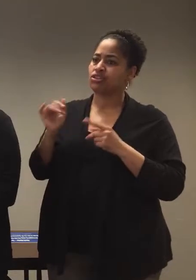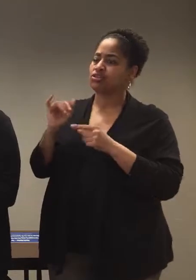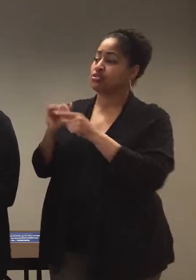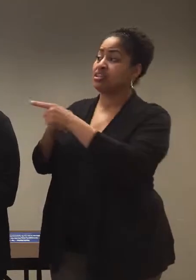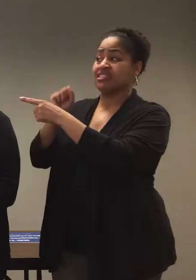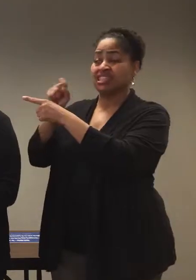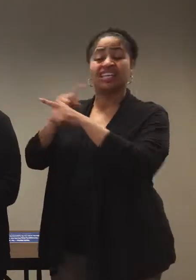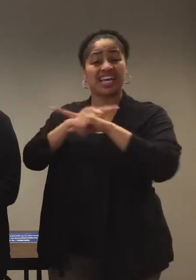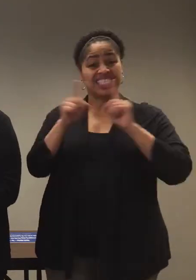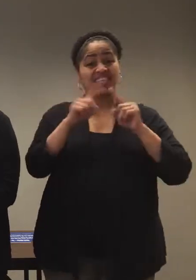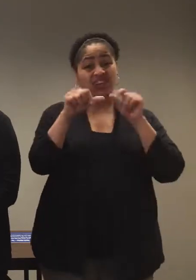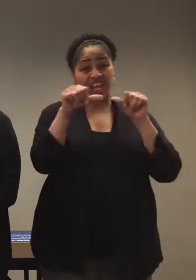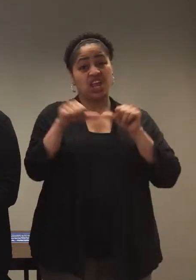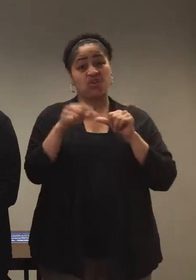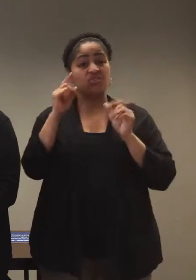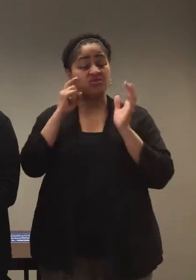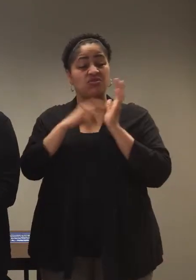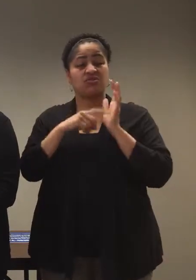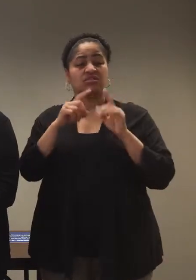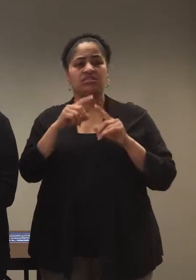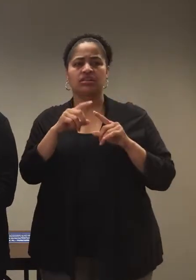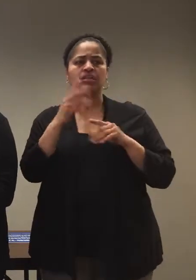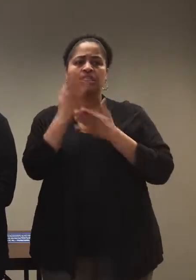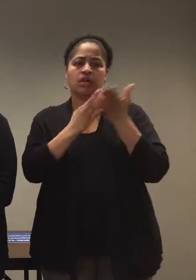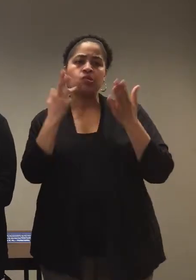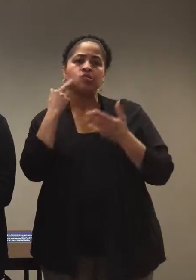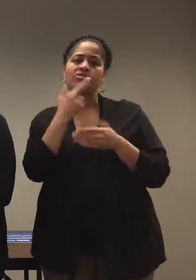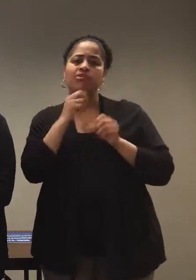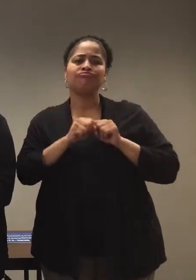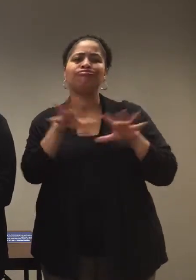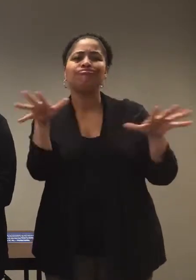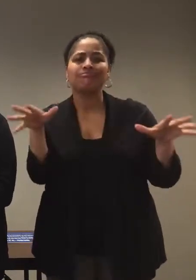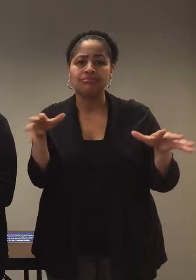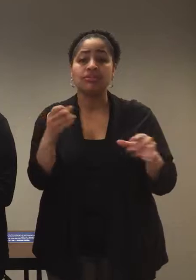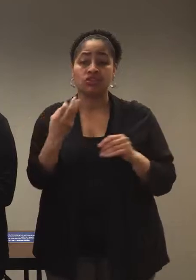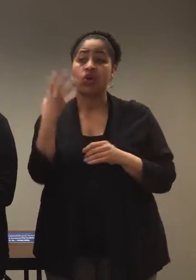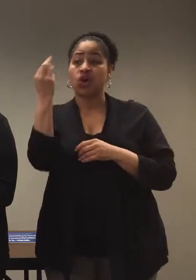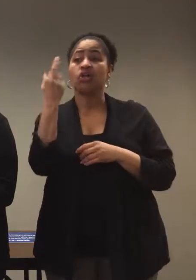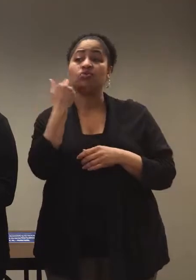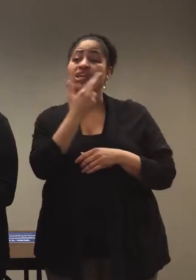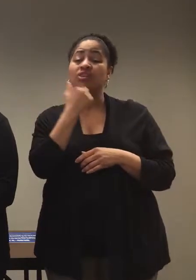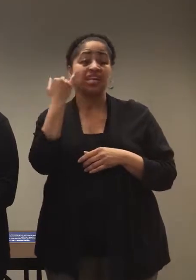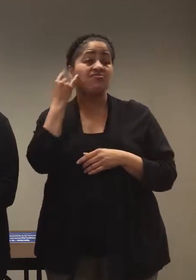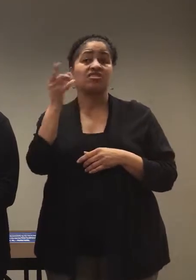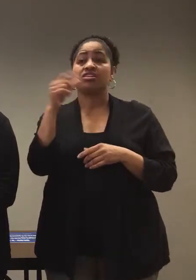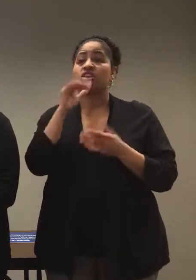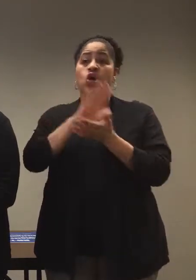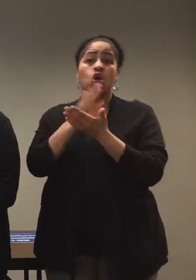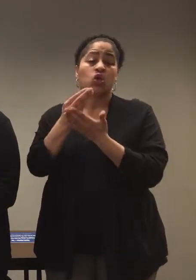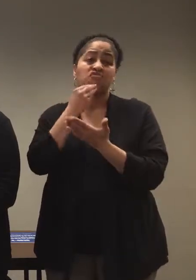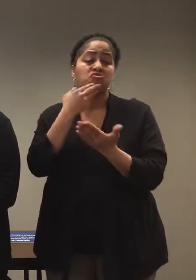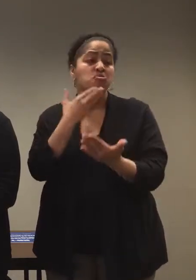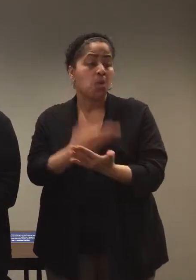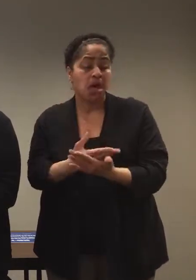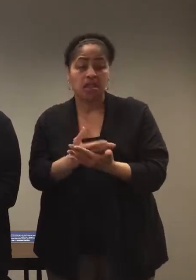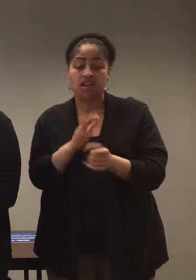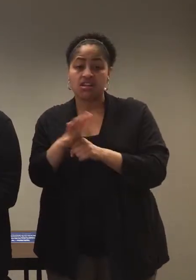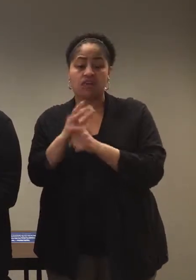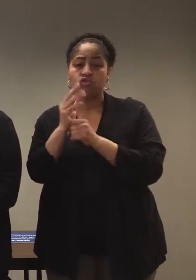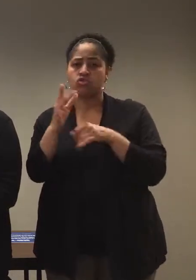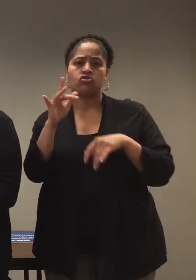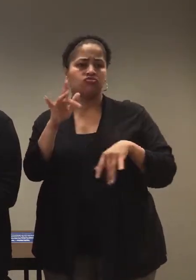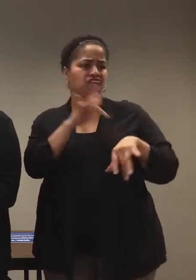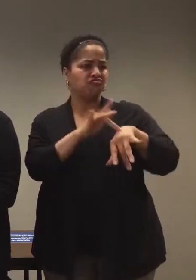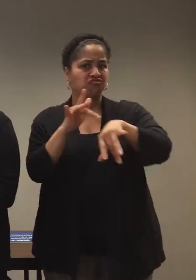in different counties outbreaks associated with certain restaurants. So even going out to a restaurant you could be if they don't cook their food well enough or if you came in